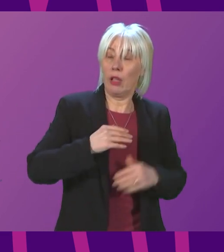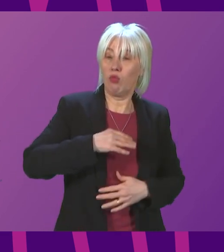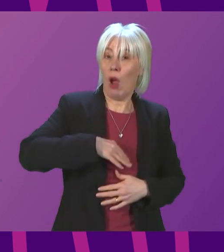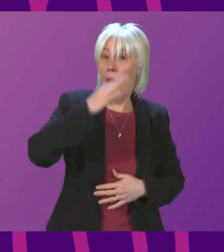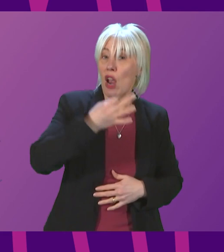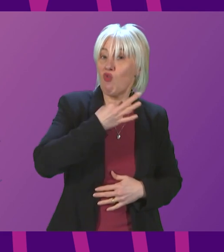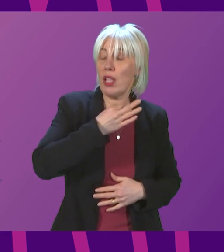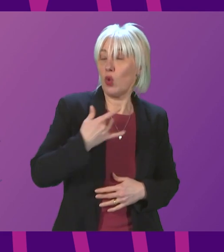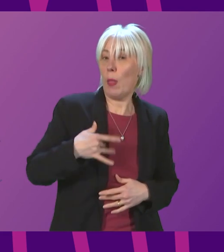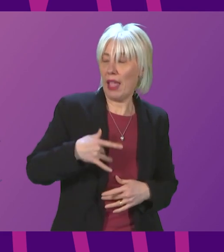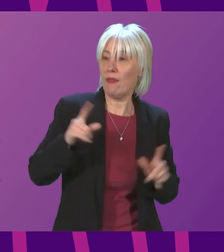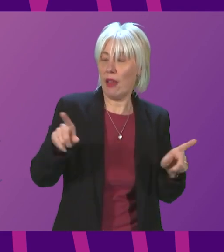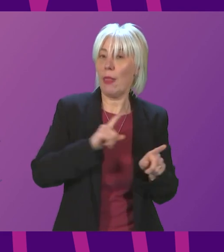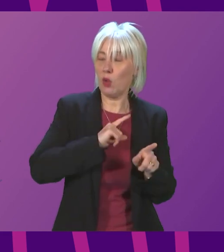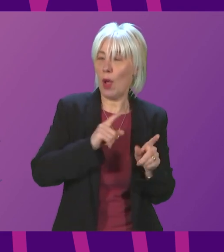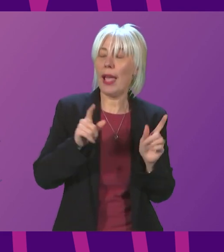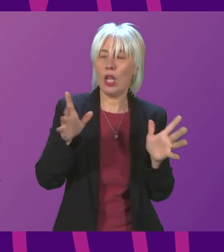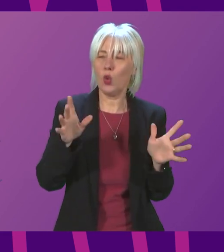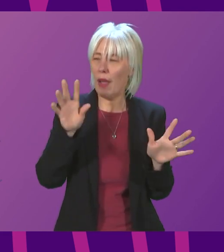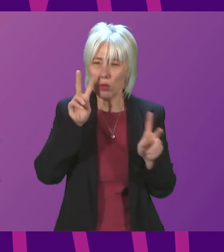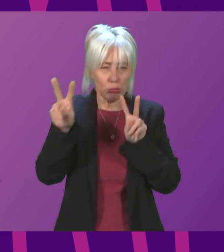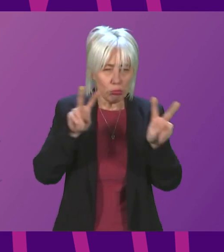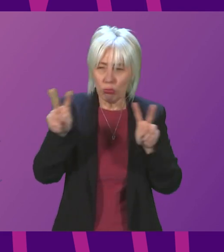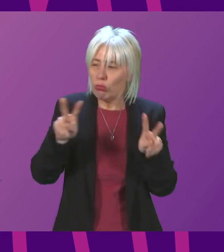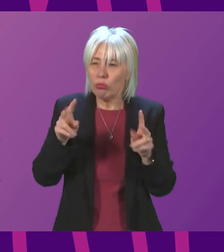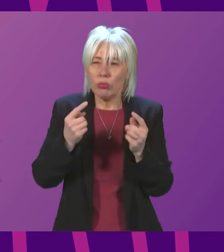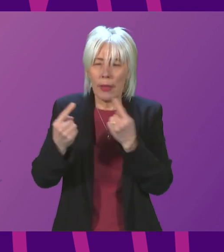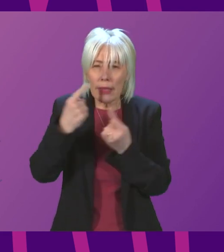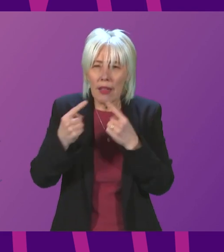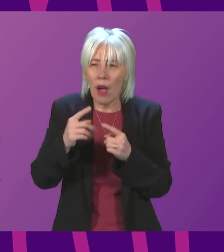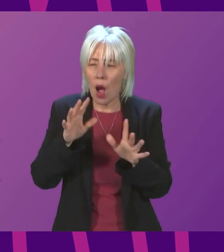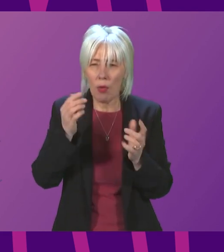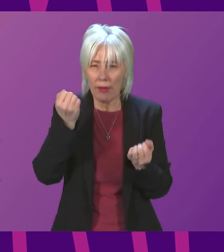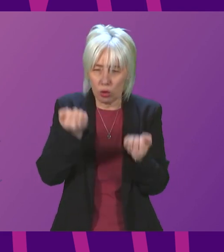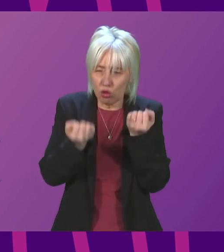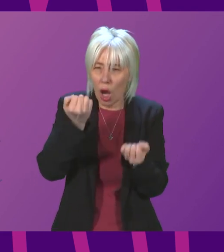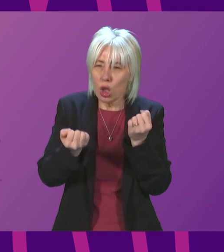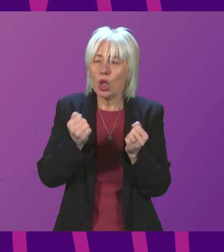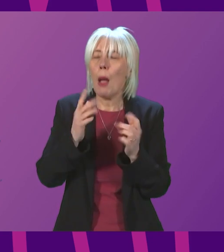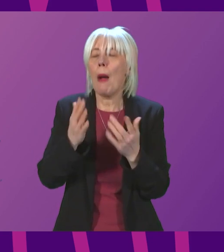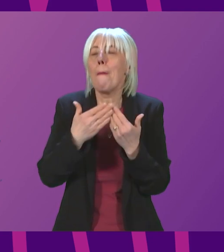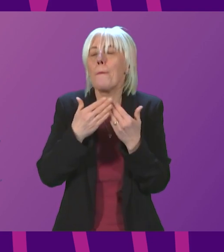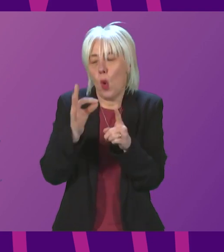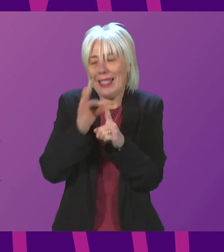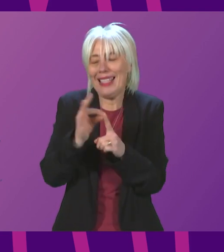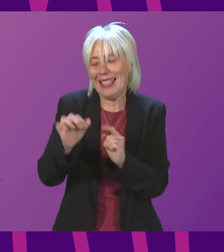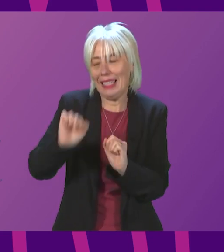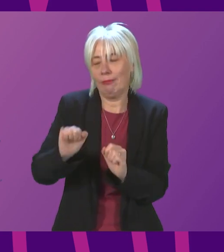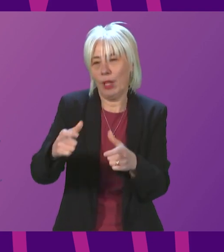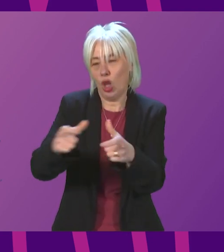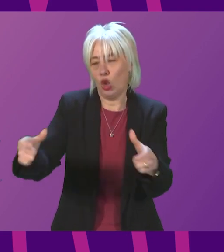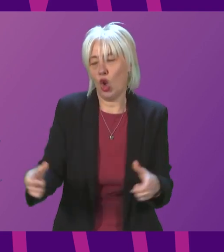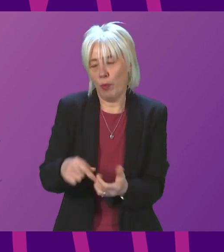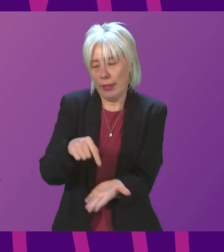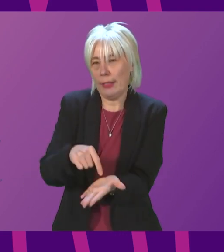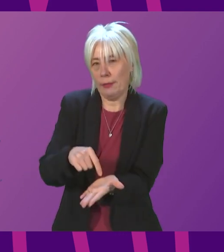why, of course, we look at all of that data, but we will have to continue to apply judgment to that. And there is significant detail set out in the document around